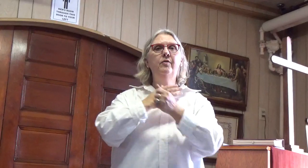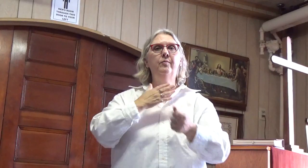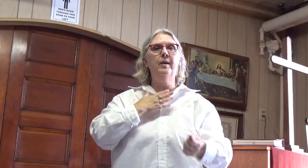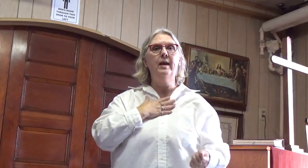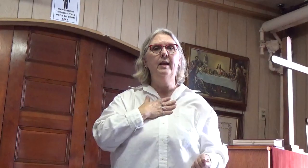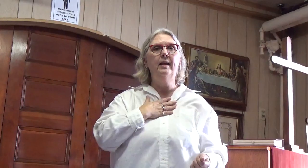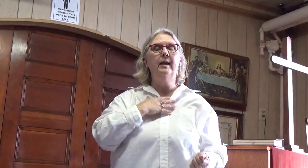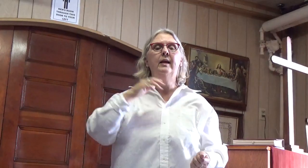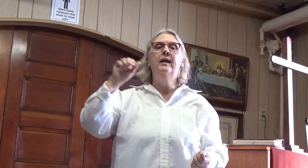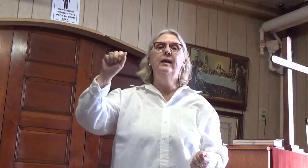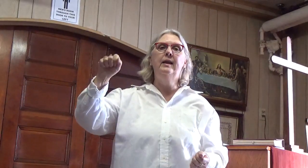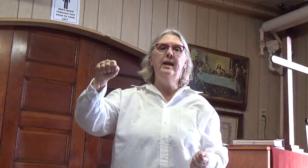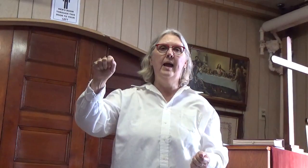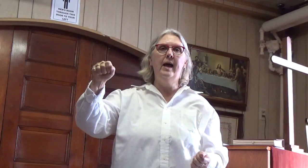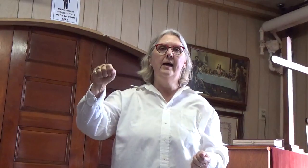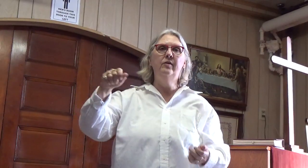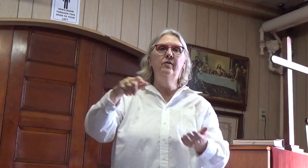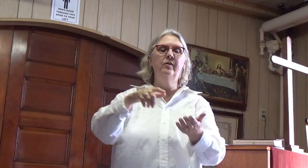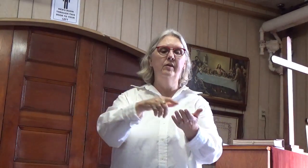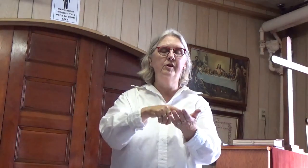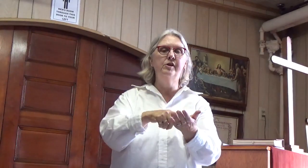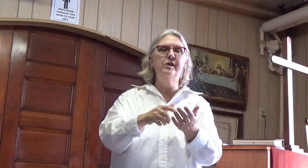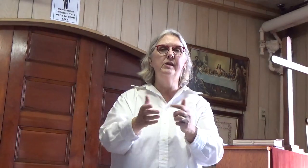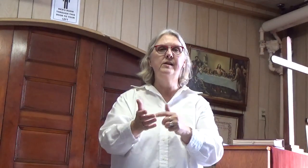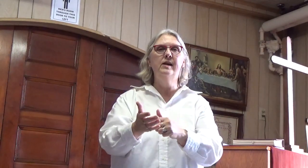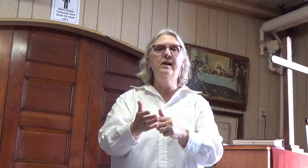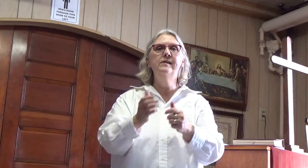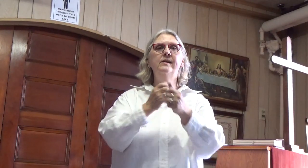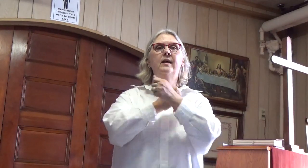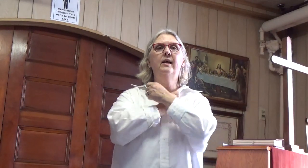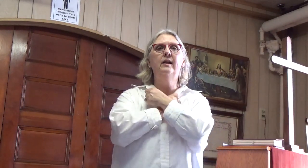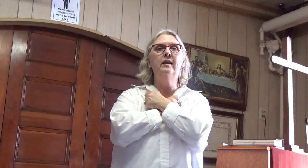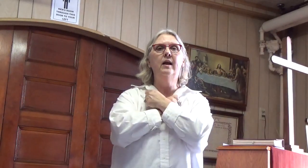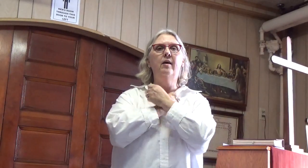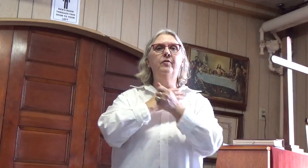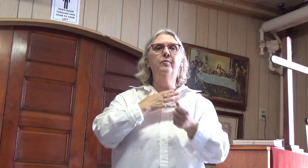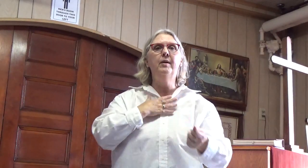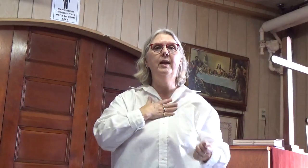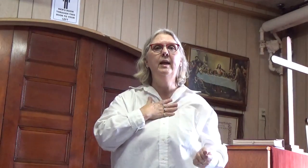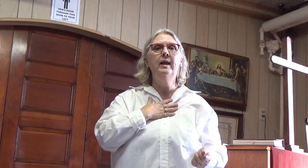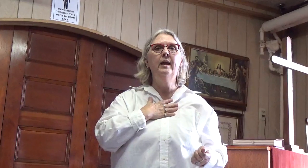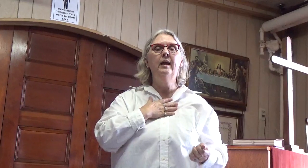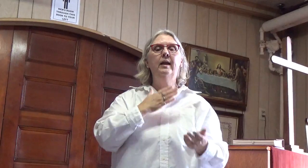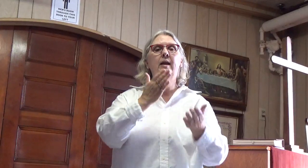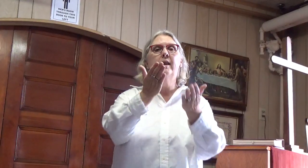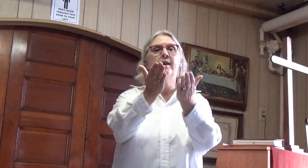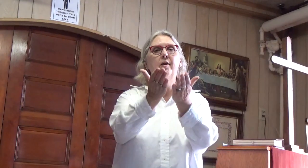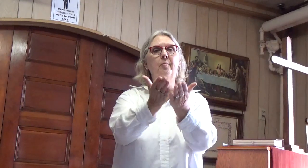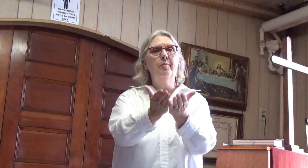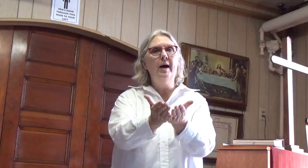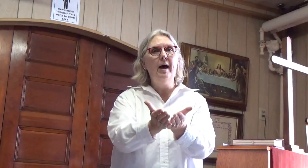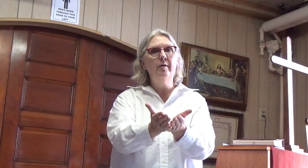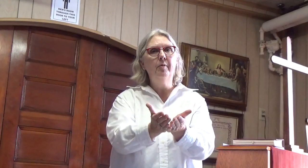me. Yes, Jesus loves me. The Bible